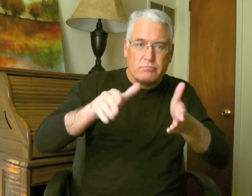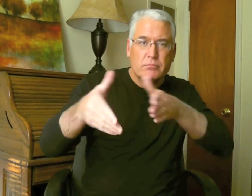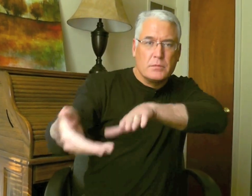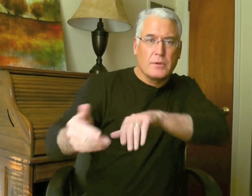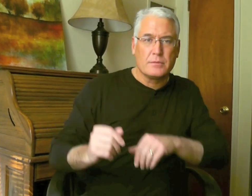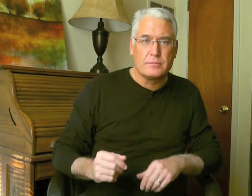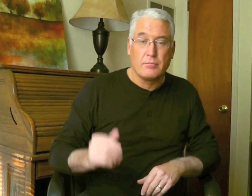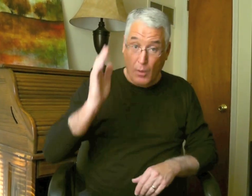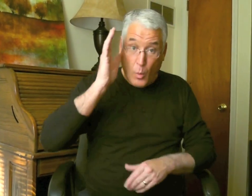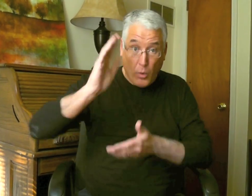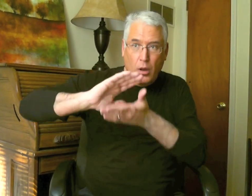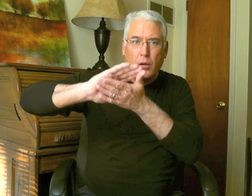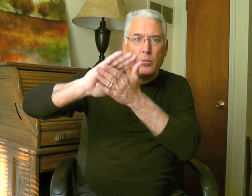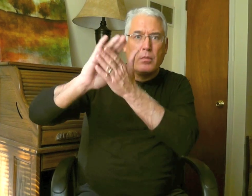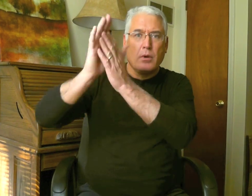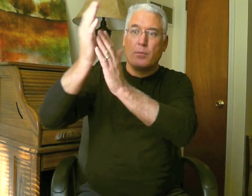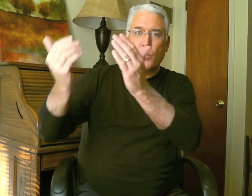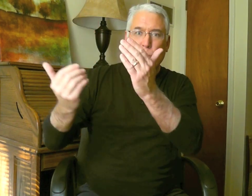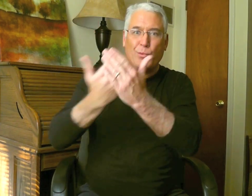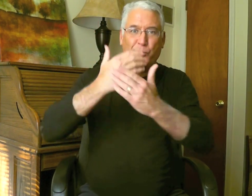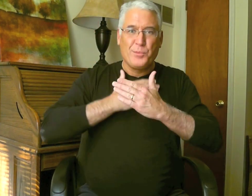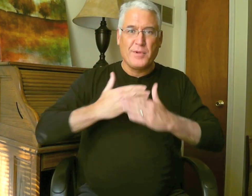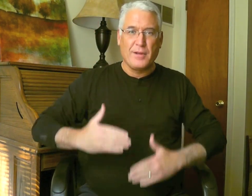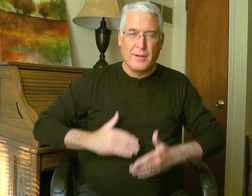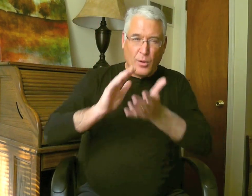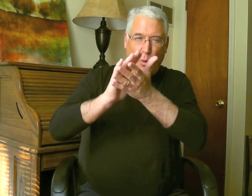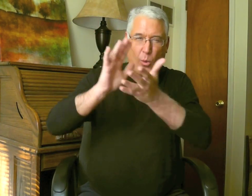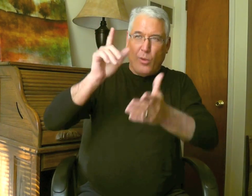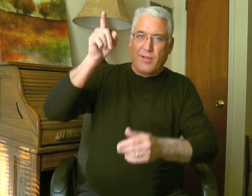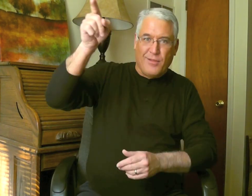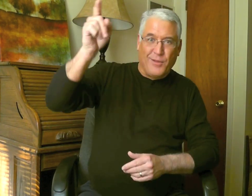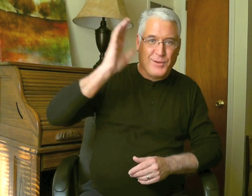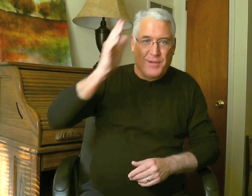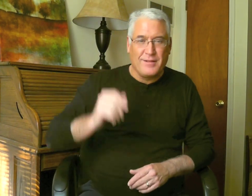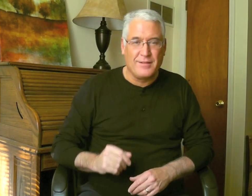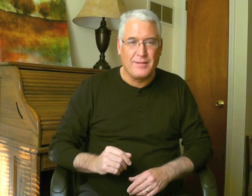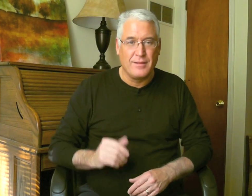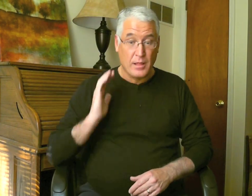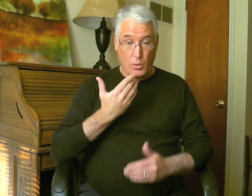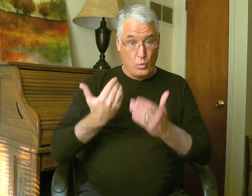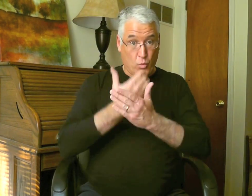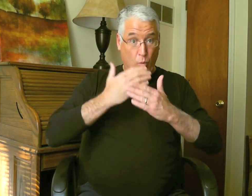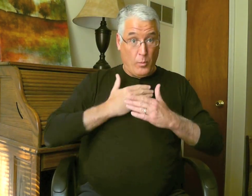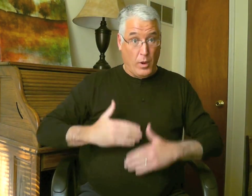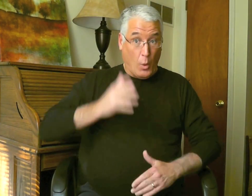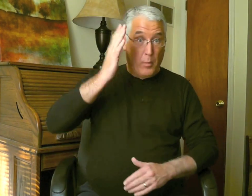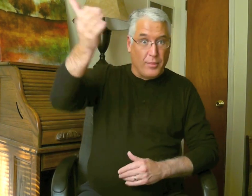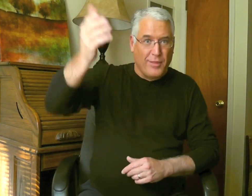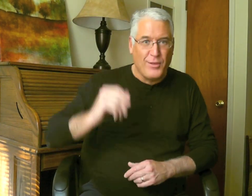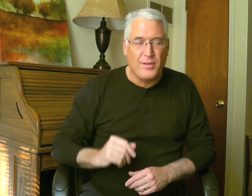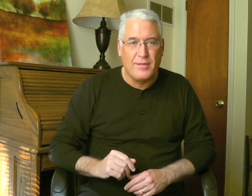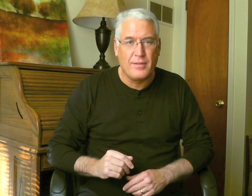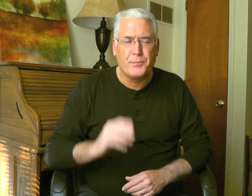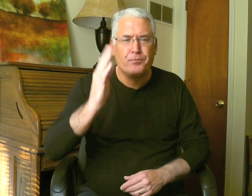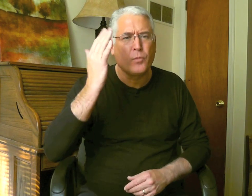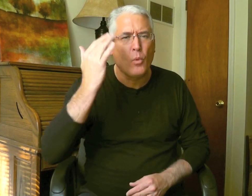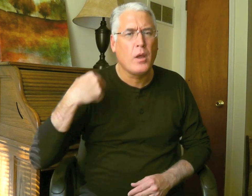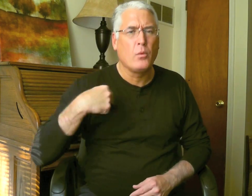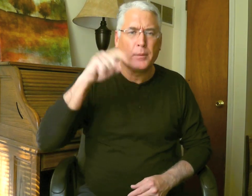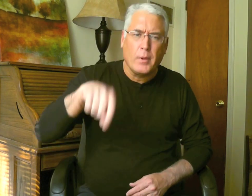Our bodies are dead. They will become new and glorified. Our new bodies will be there.